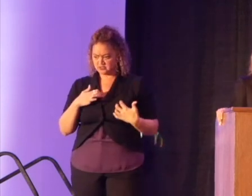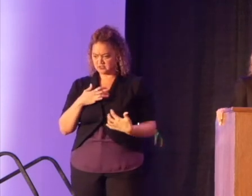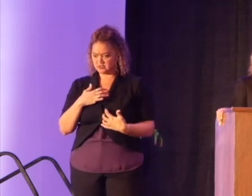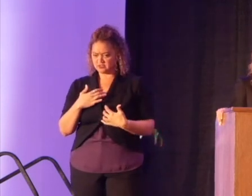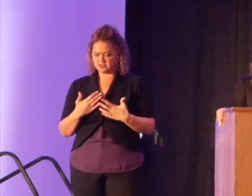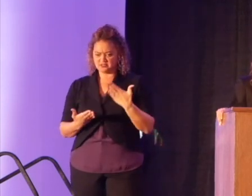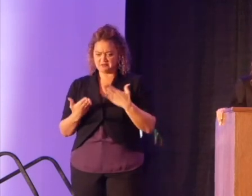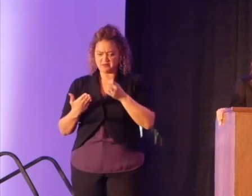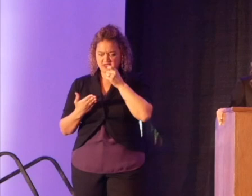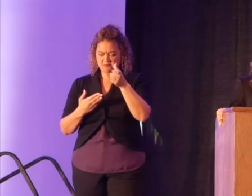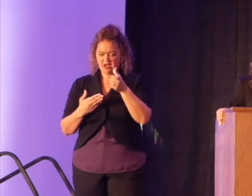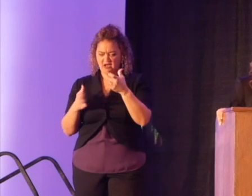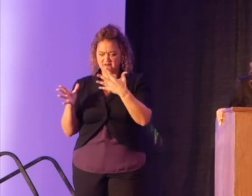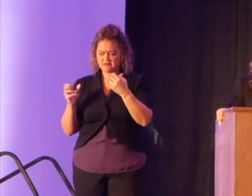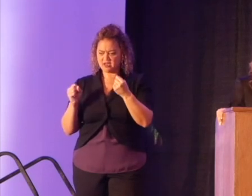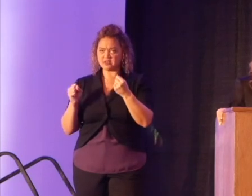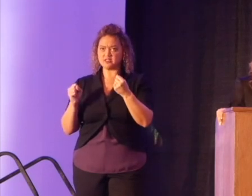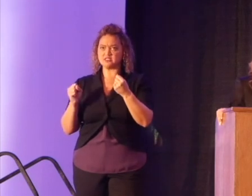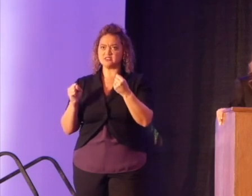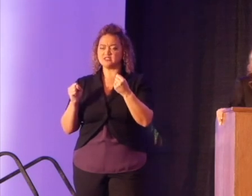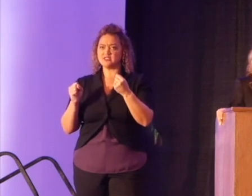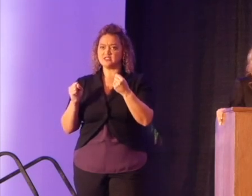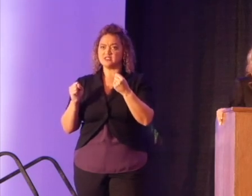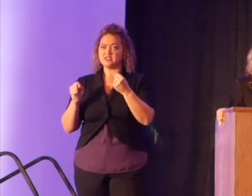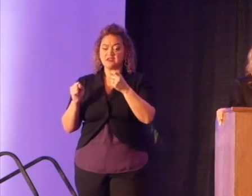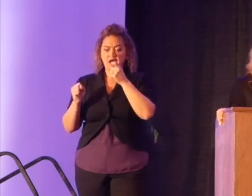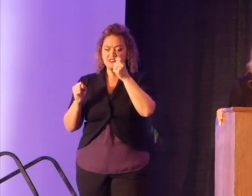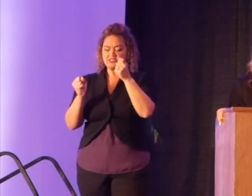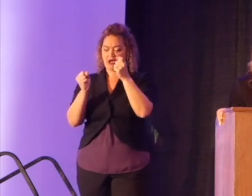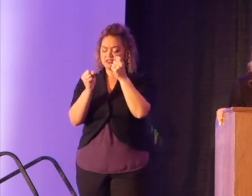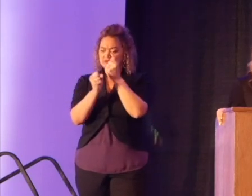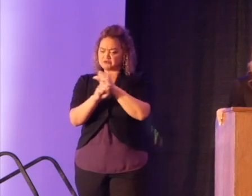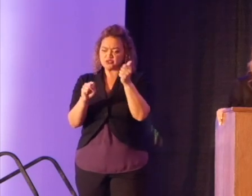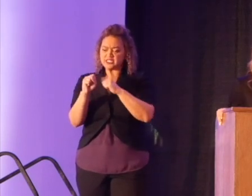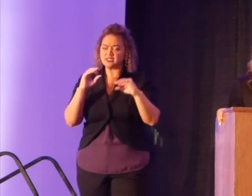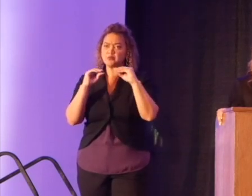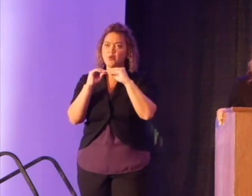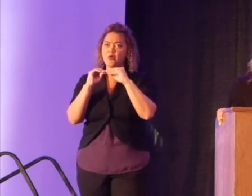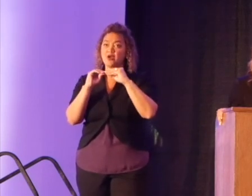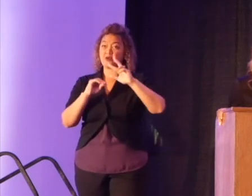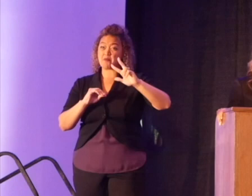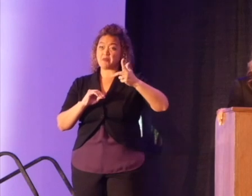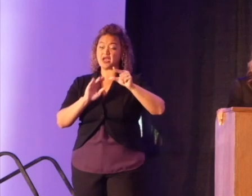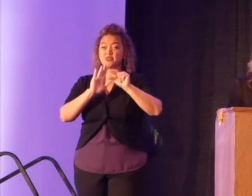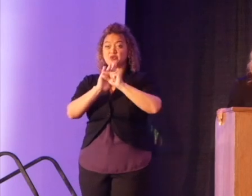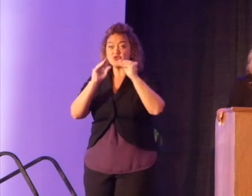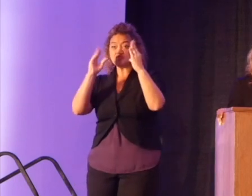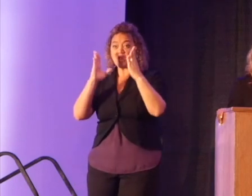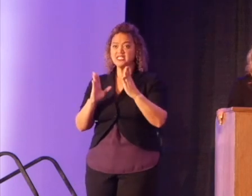fast as I thought I was. Certainly not as free. My third grade teacher